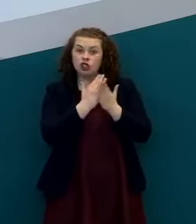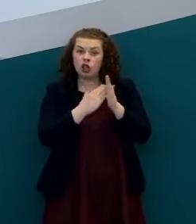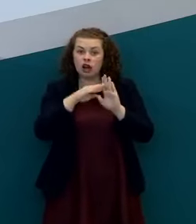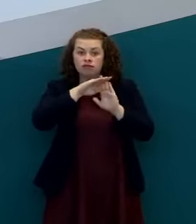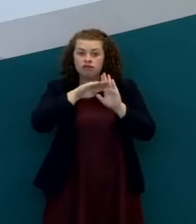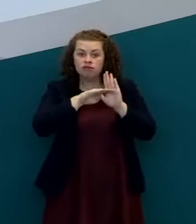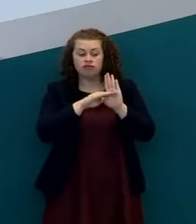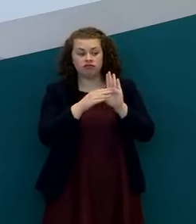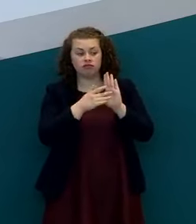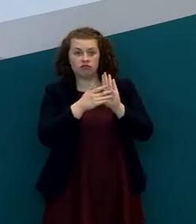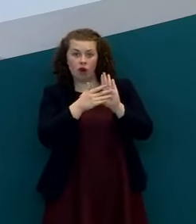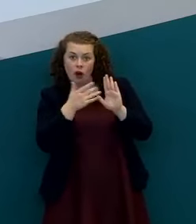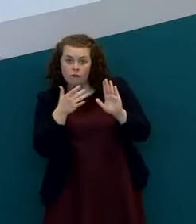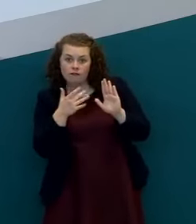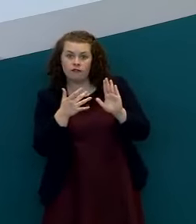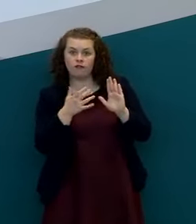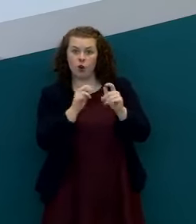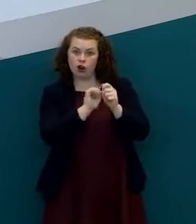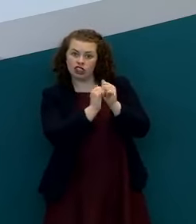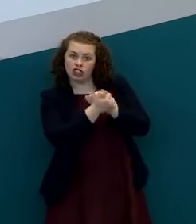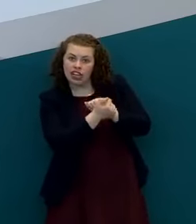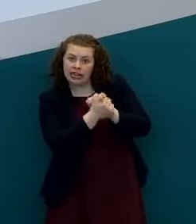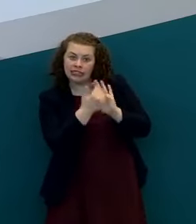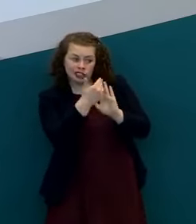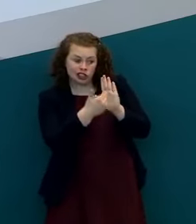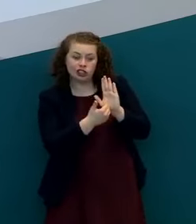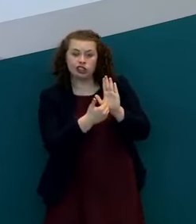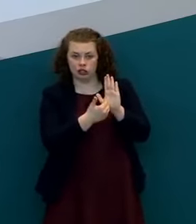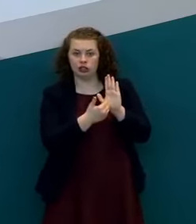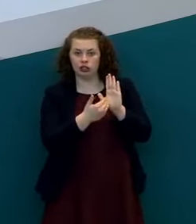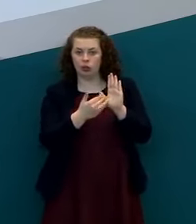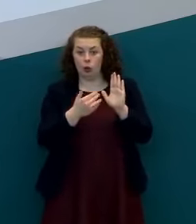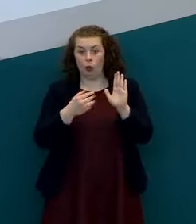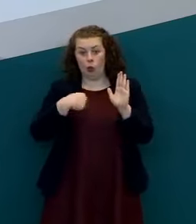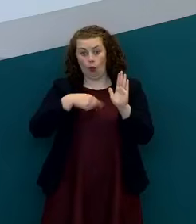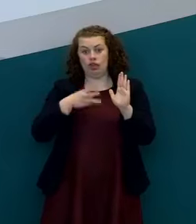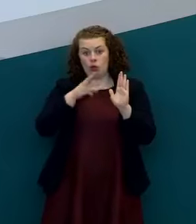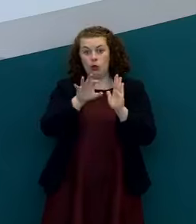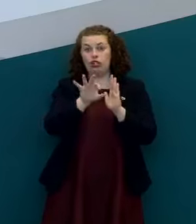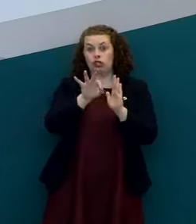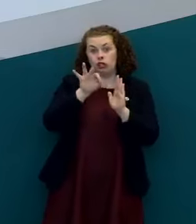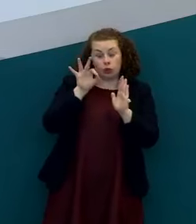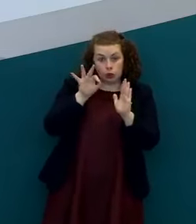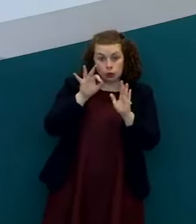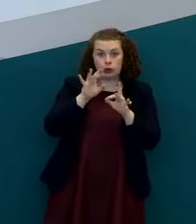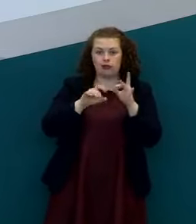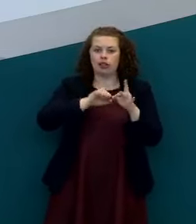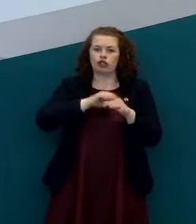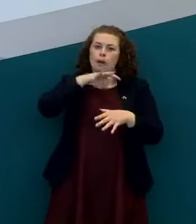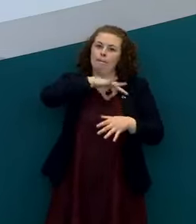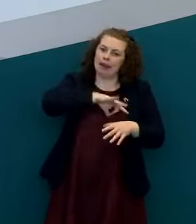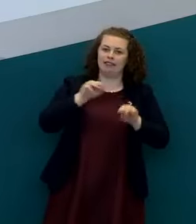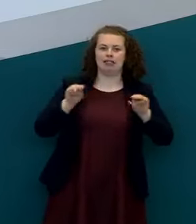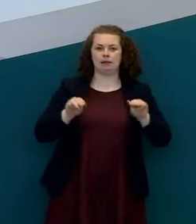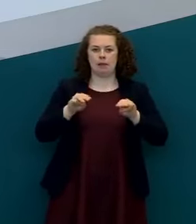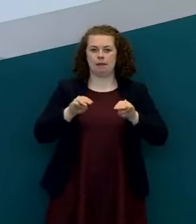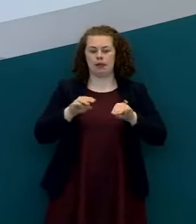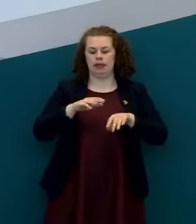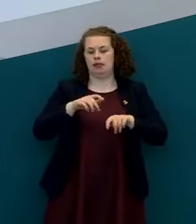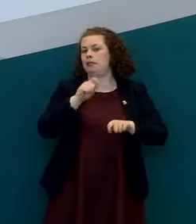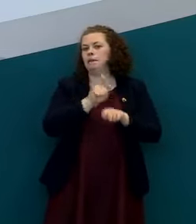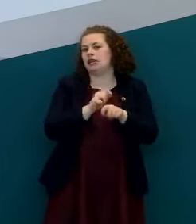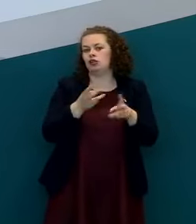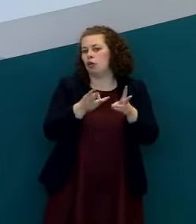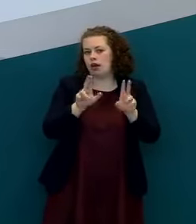restrictions if i can call them that that are in place that the ones we choose are the ones that have the greatest benefit in societal terms or in economic terms